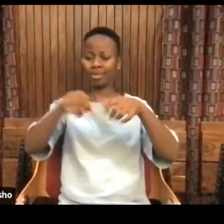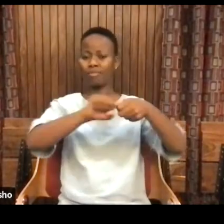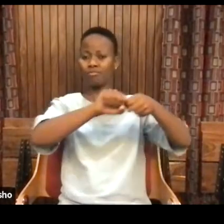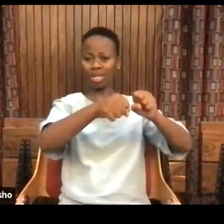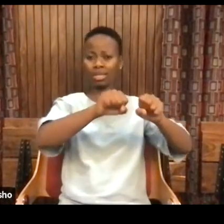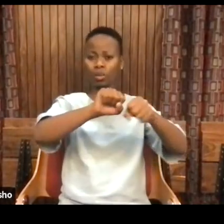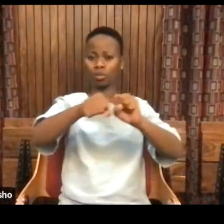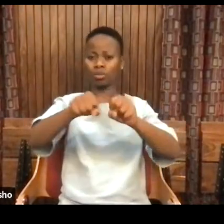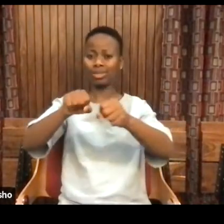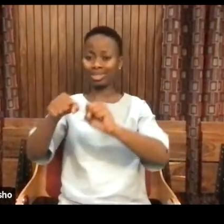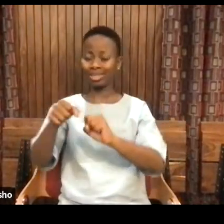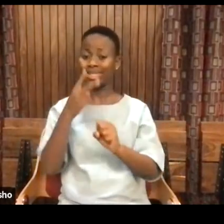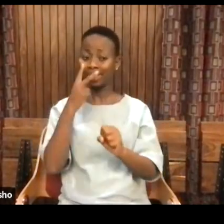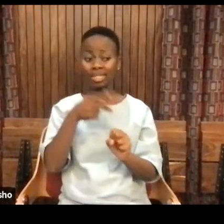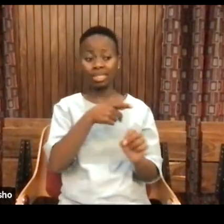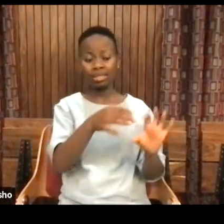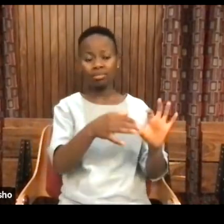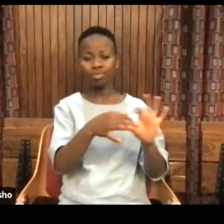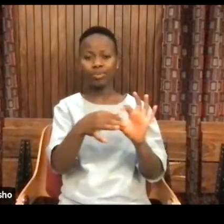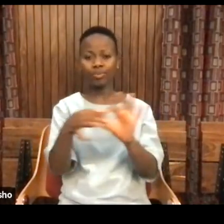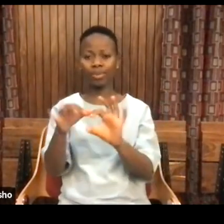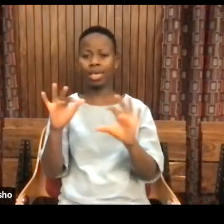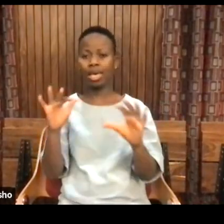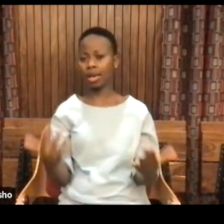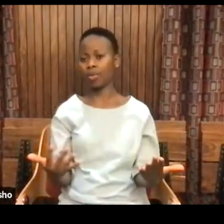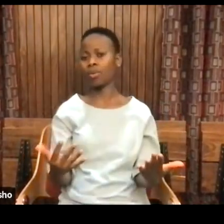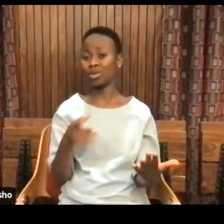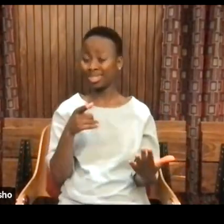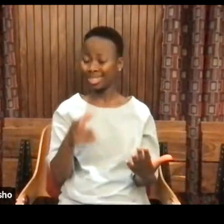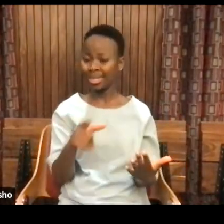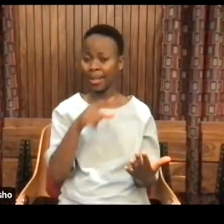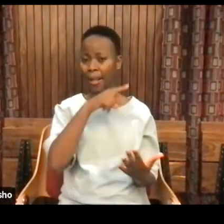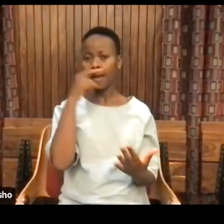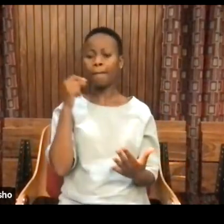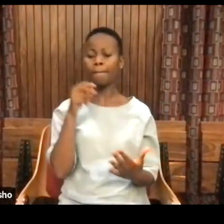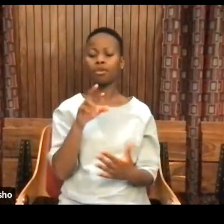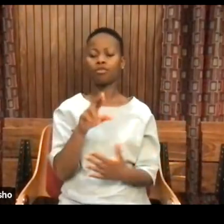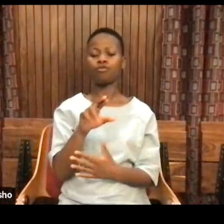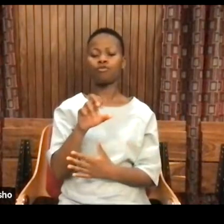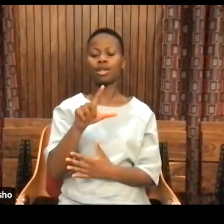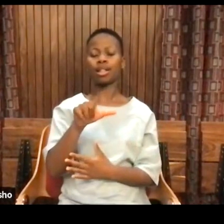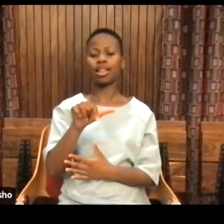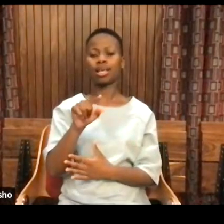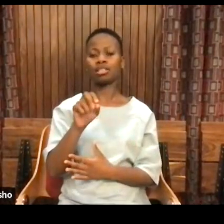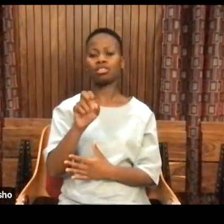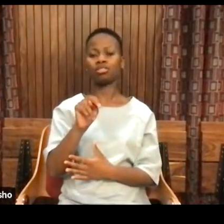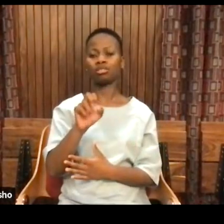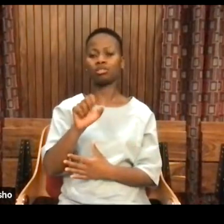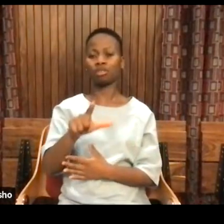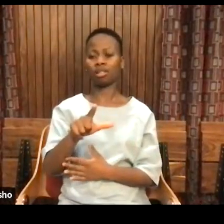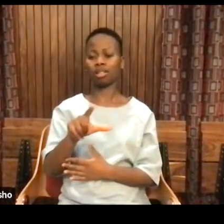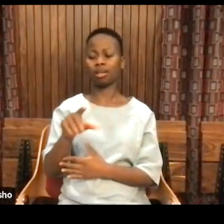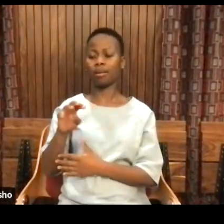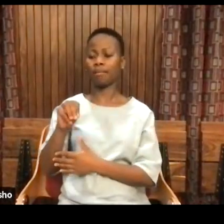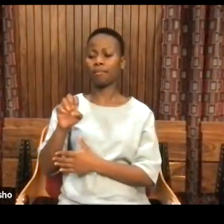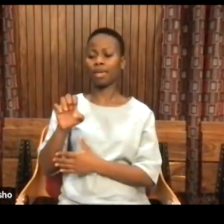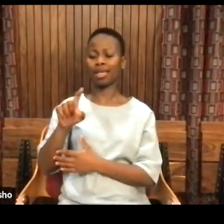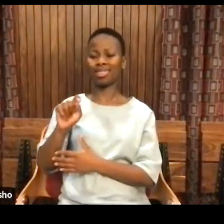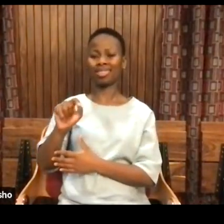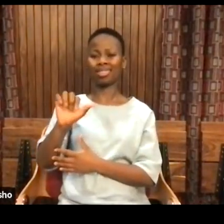I call it relational metaphysics. But ultimately what it is as an understanding is that we're always accountable